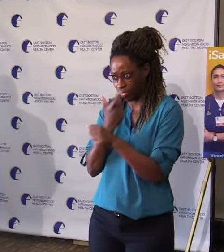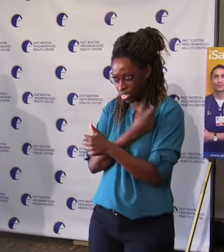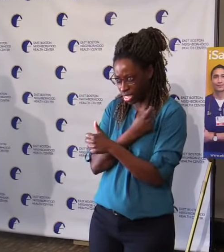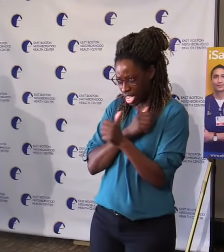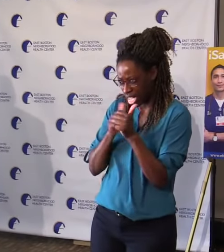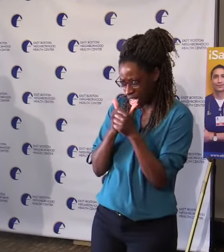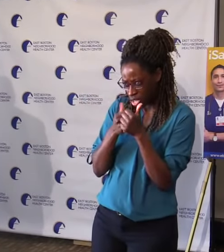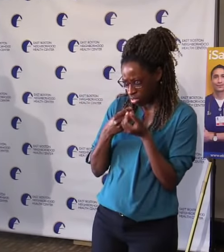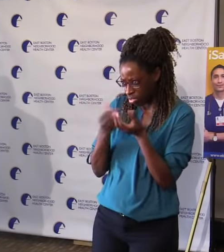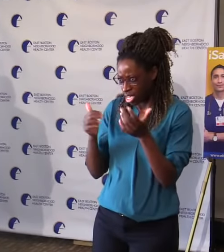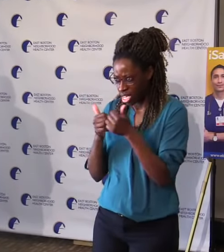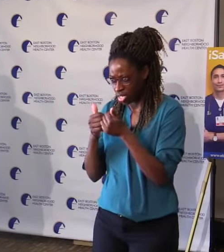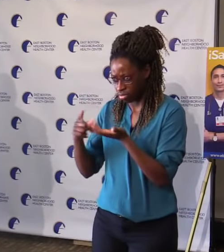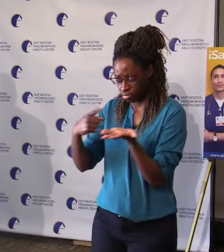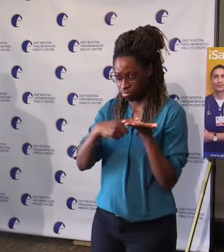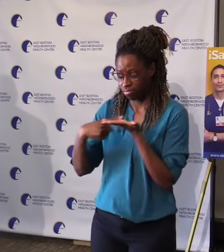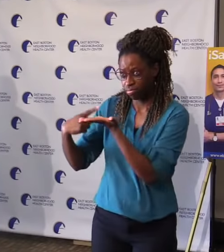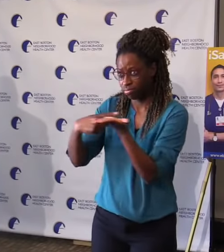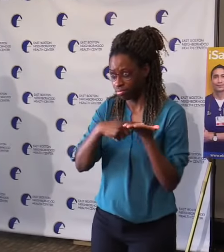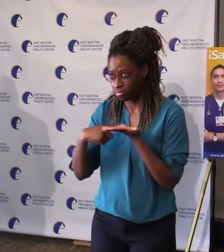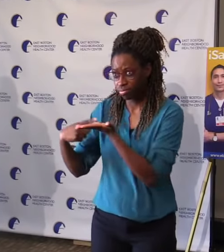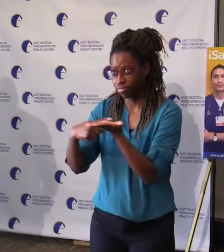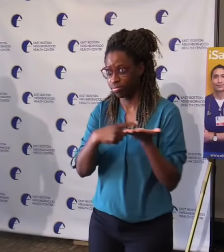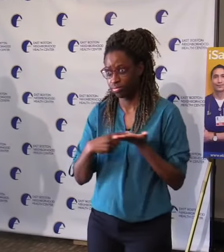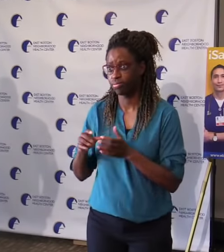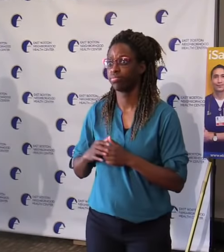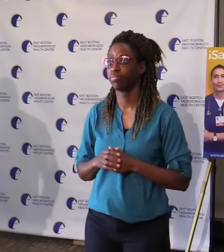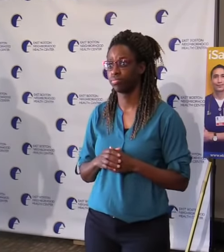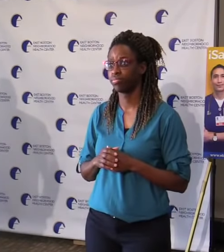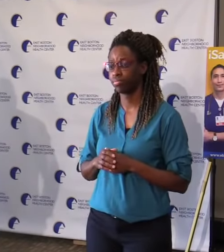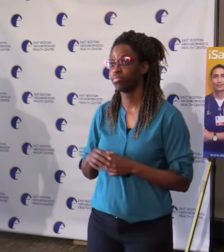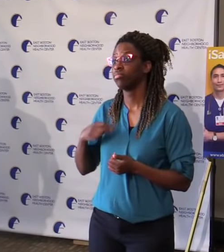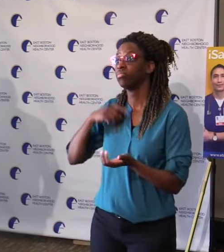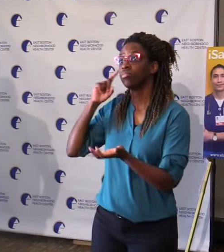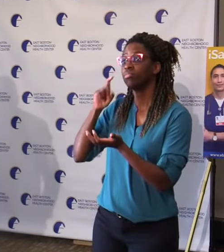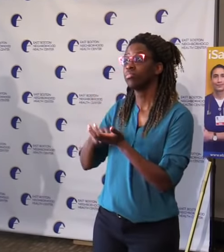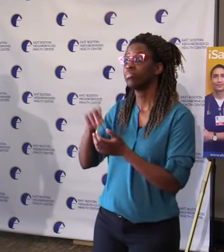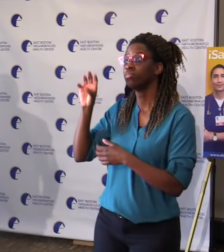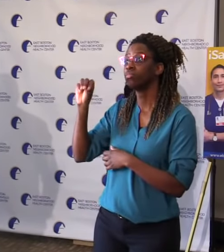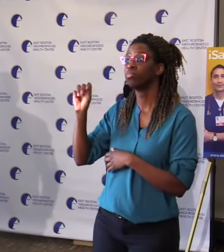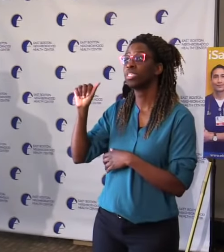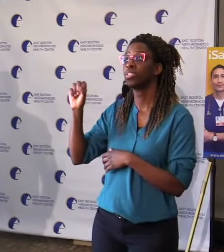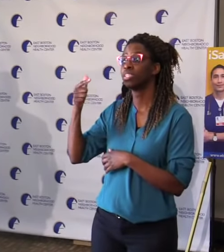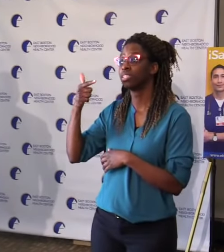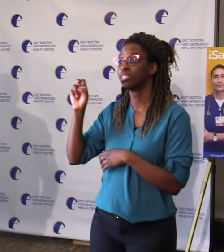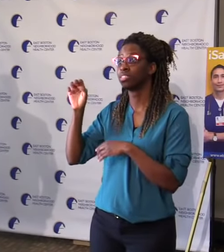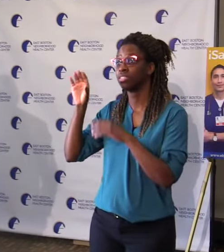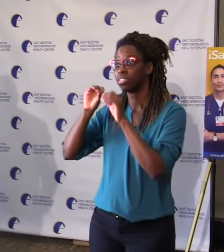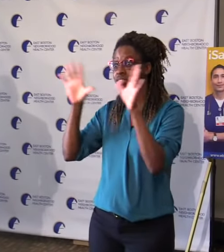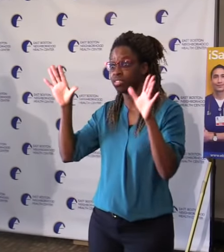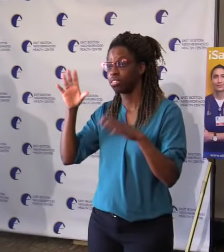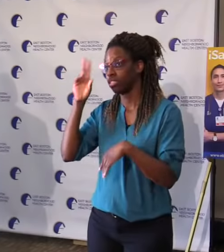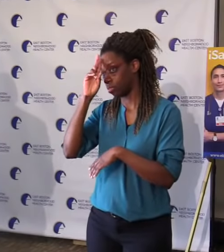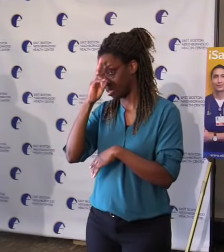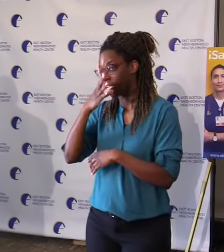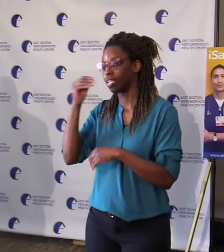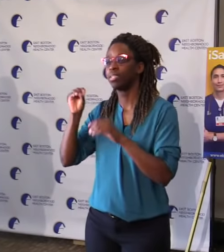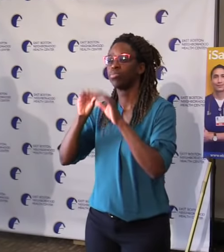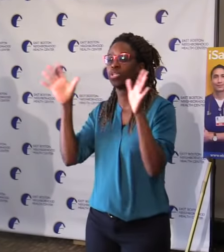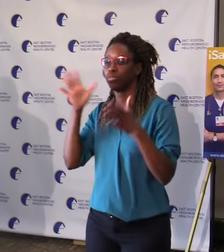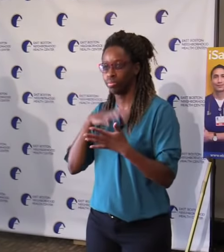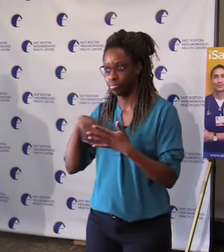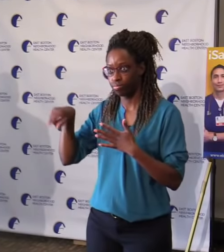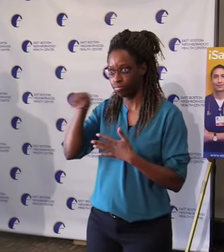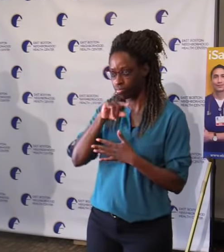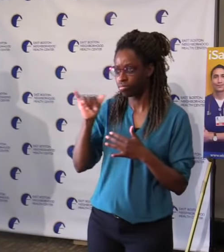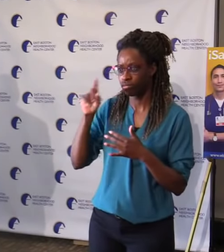I want to quickly acknowledge our friends at Mass General Brigham for providing 600 doses of the vaccine in Roxbury, Cape Cod, and Lowell